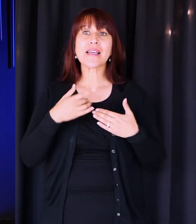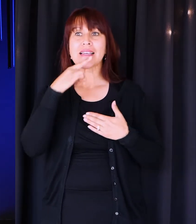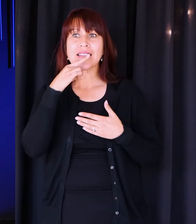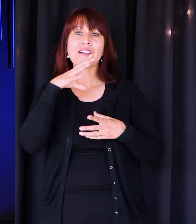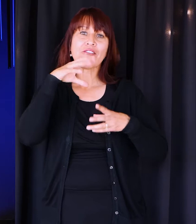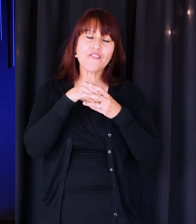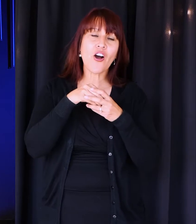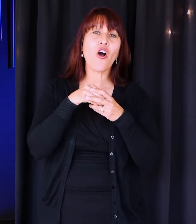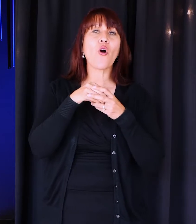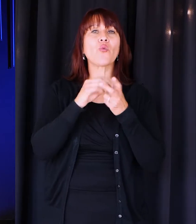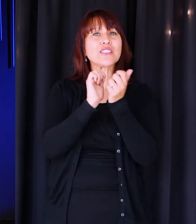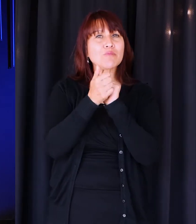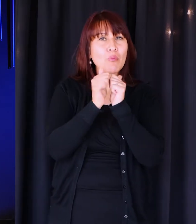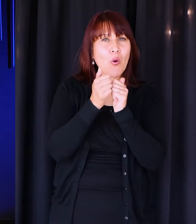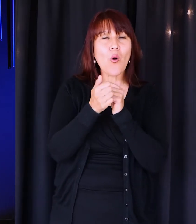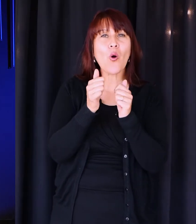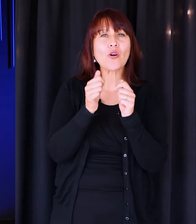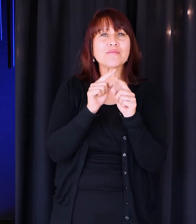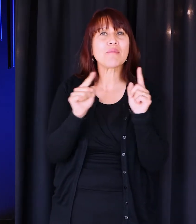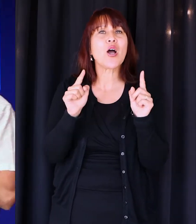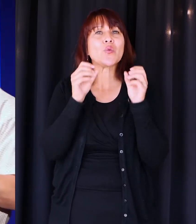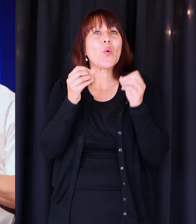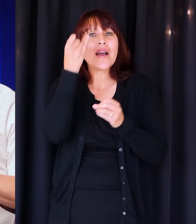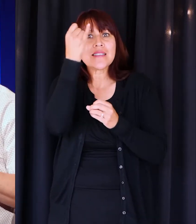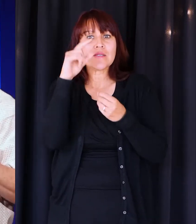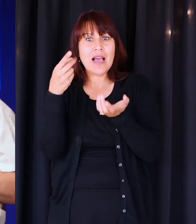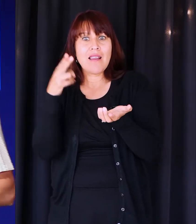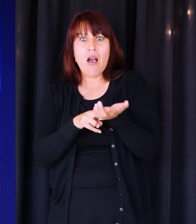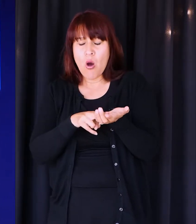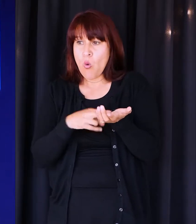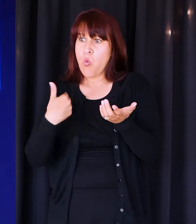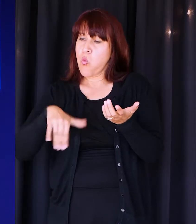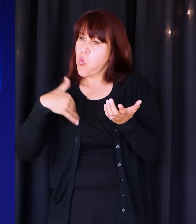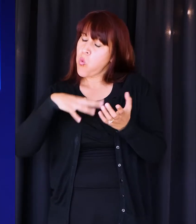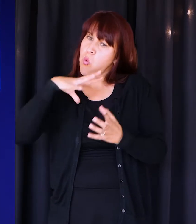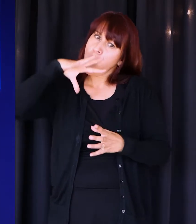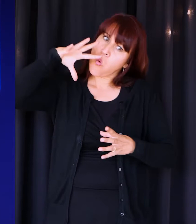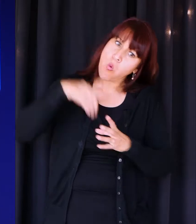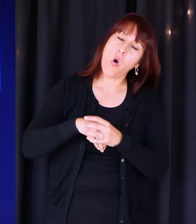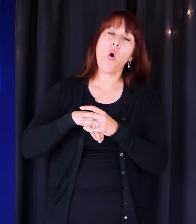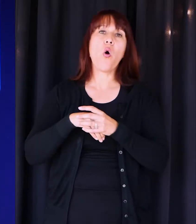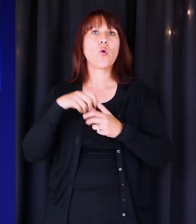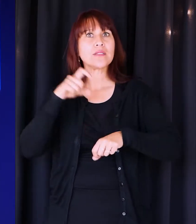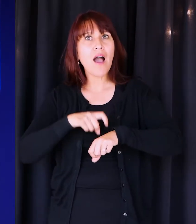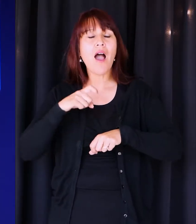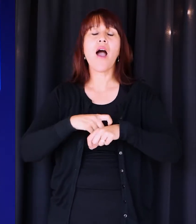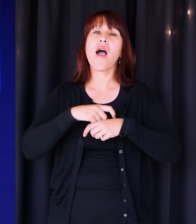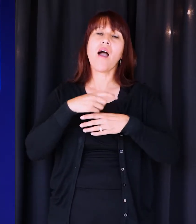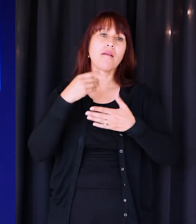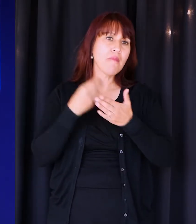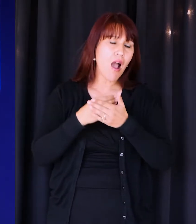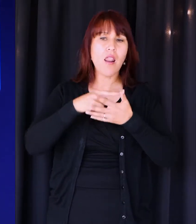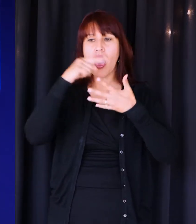sports, but you had no idea when you signed them up how much of an investment it would require. You had no idea